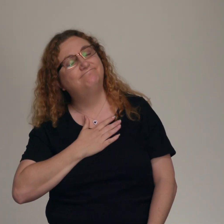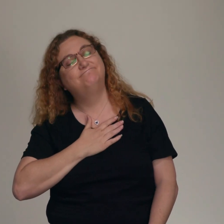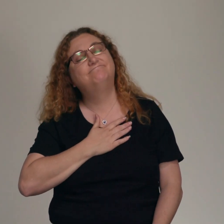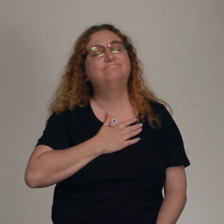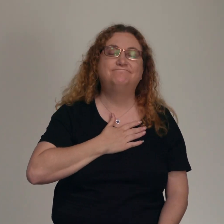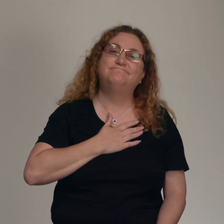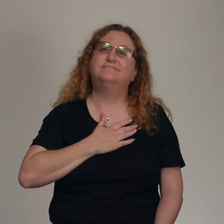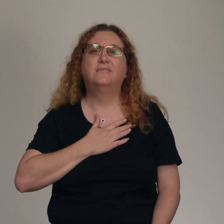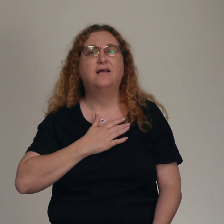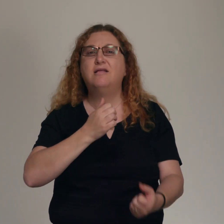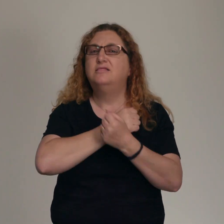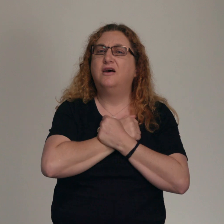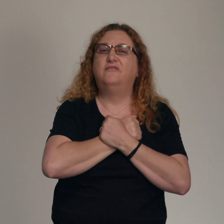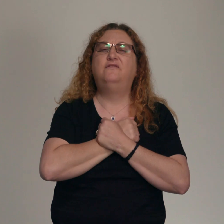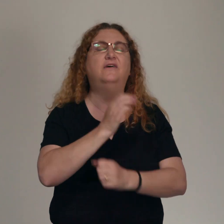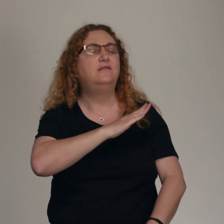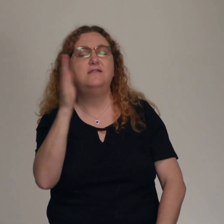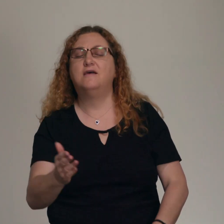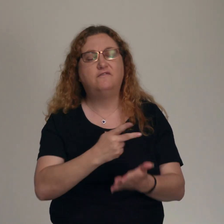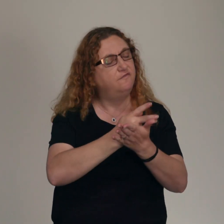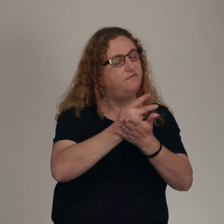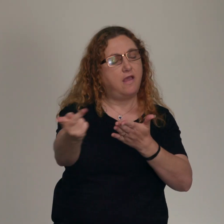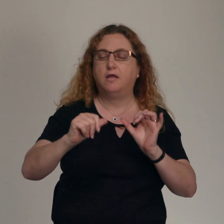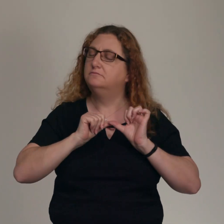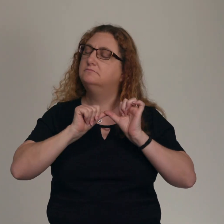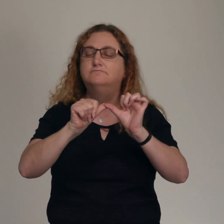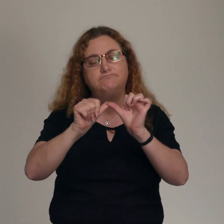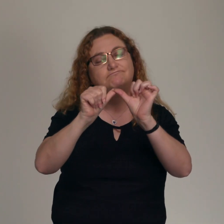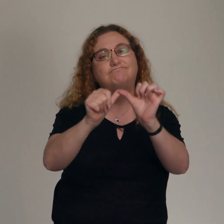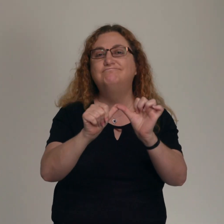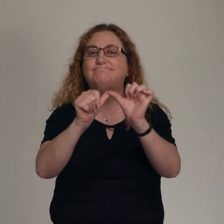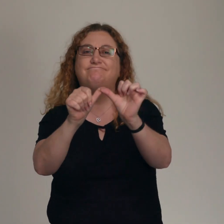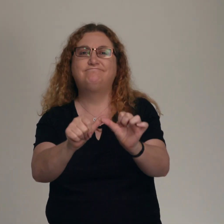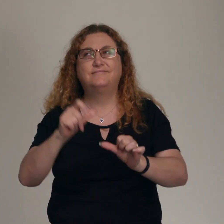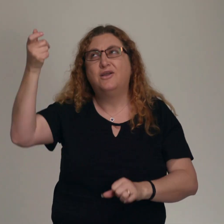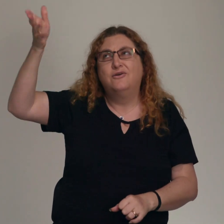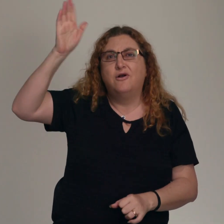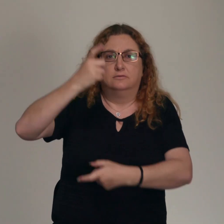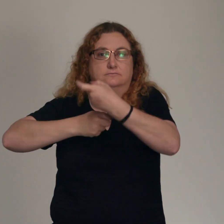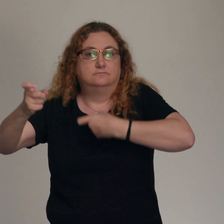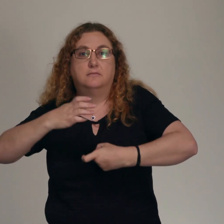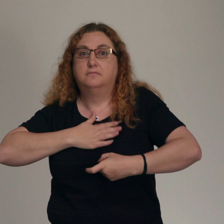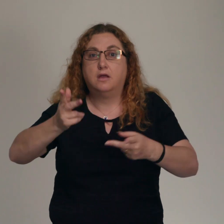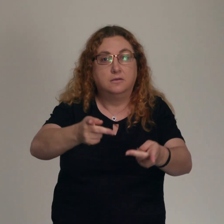This is unfailing love That You would take my